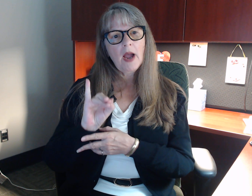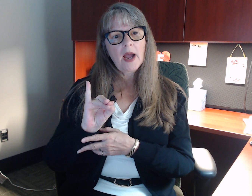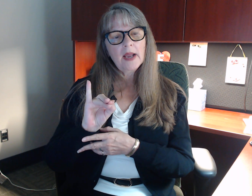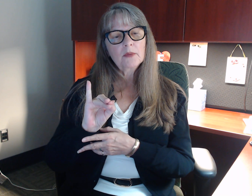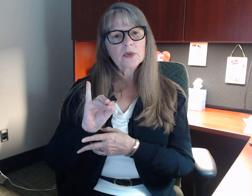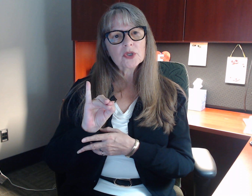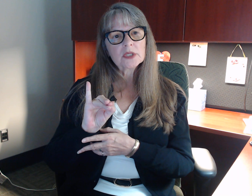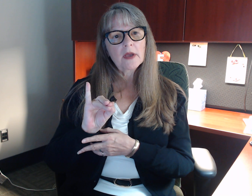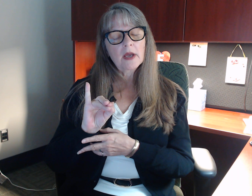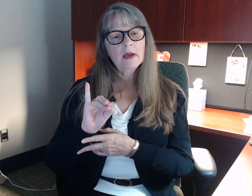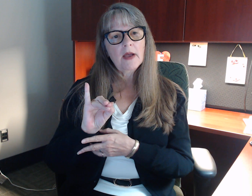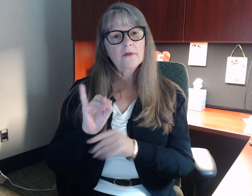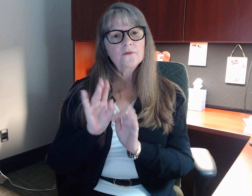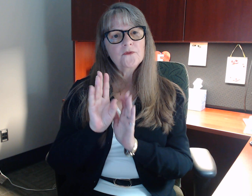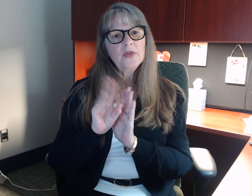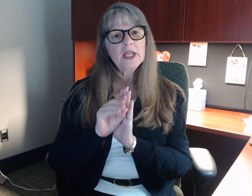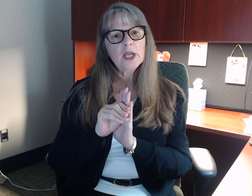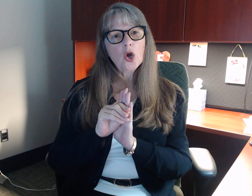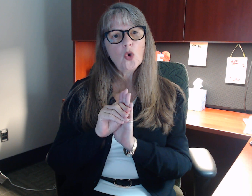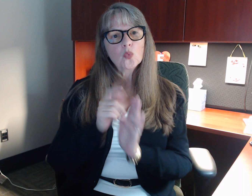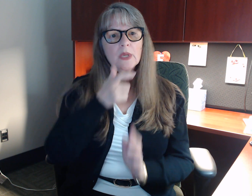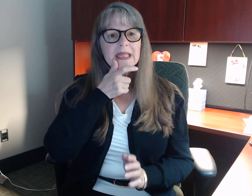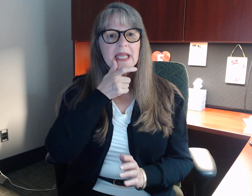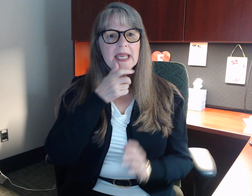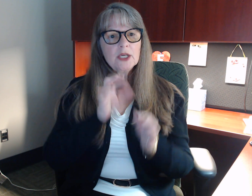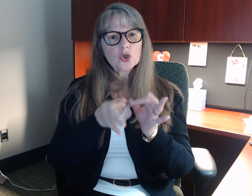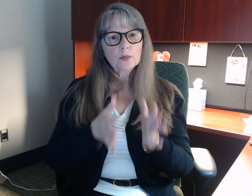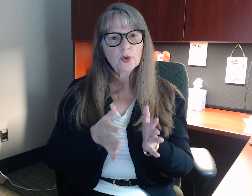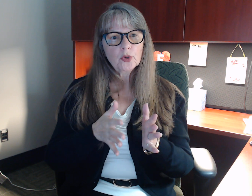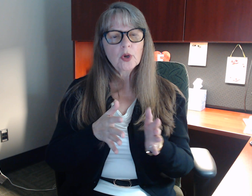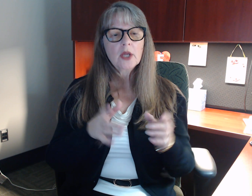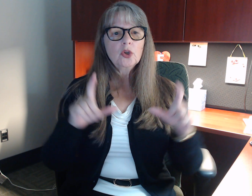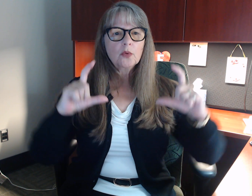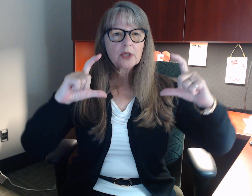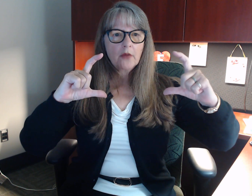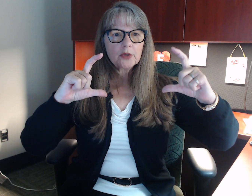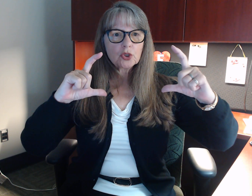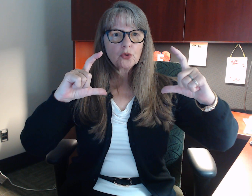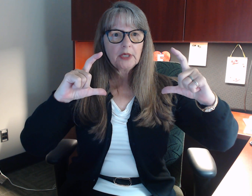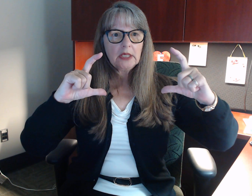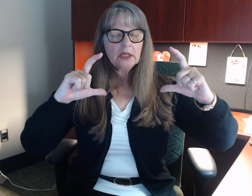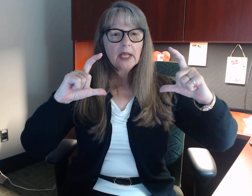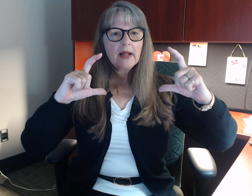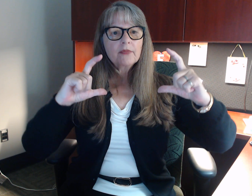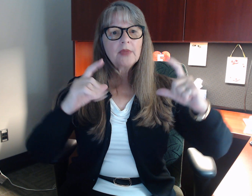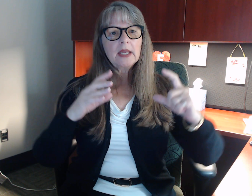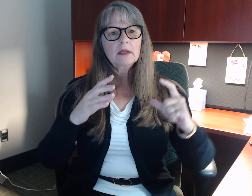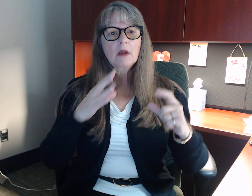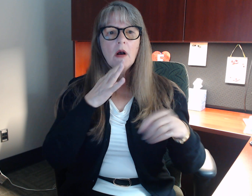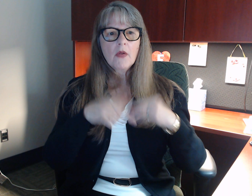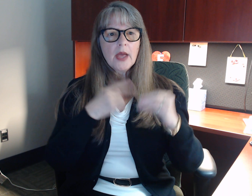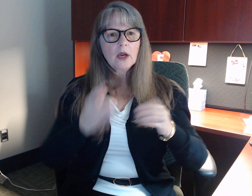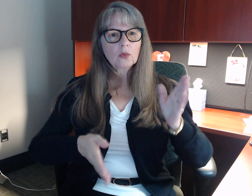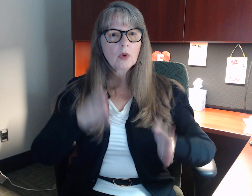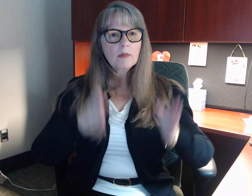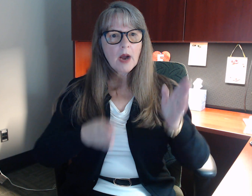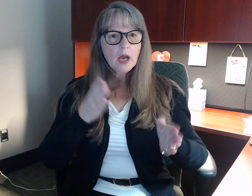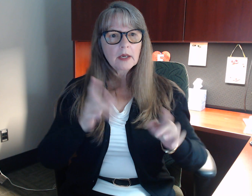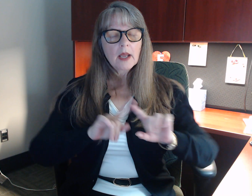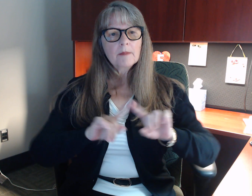which is a video relay interpreter, you know, it's on the screen, they call that a robot. But